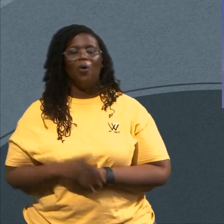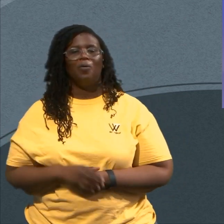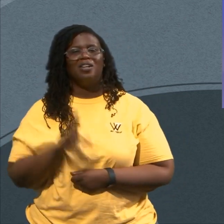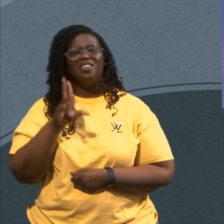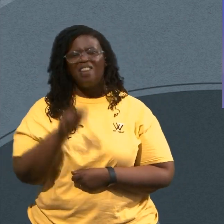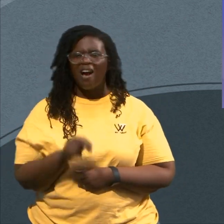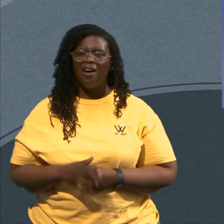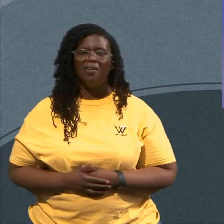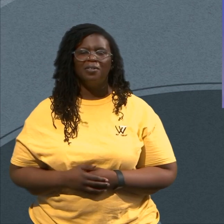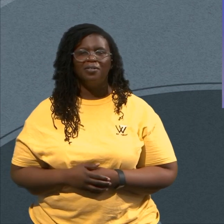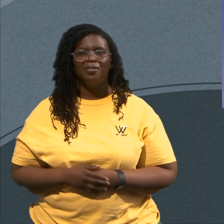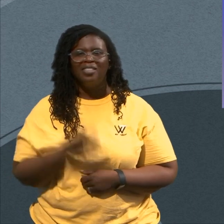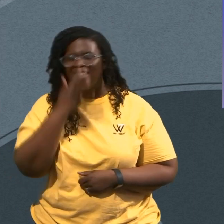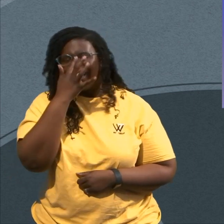Can't Say Yes To Everything